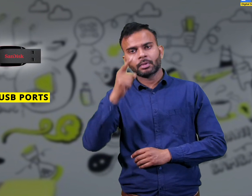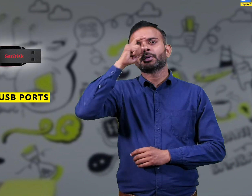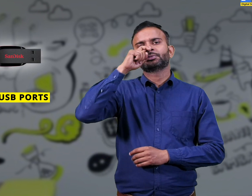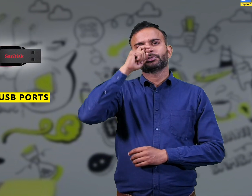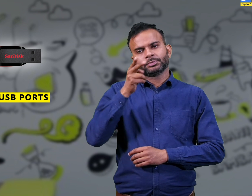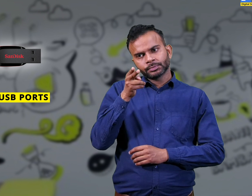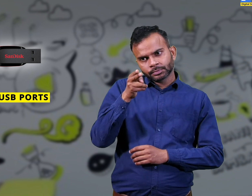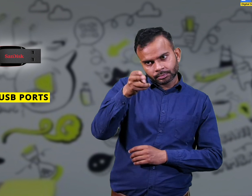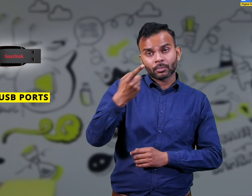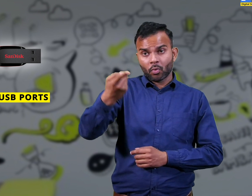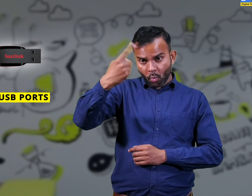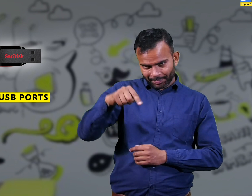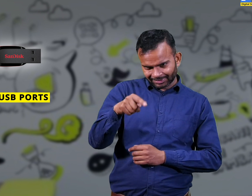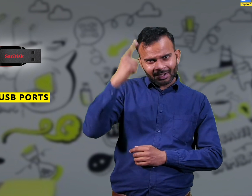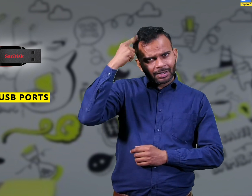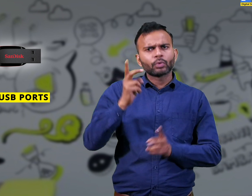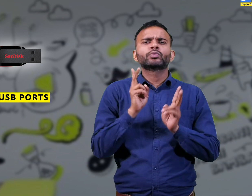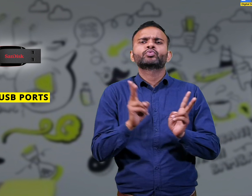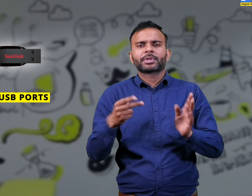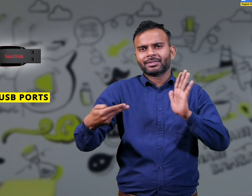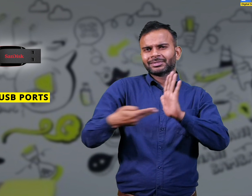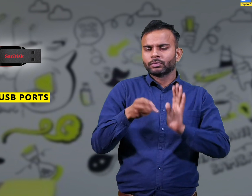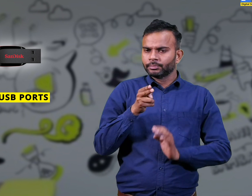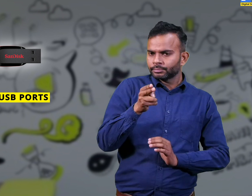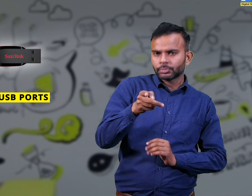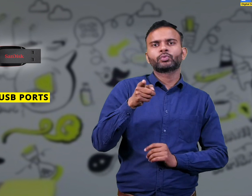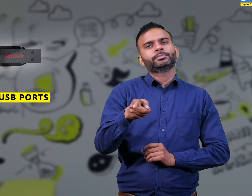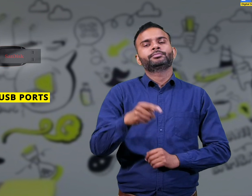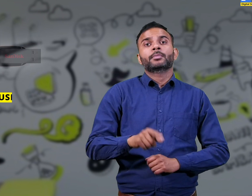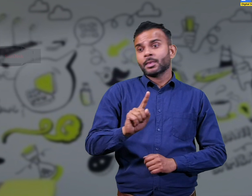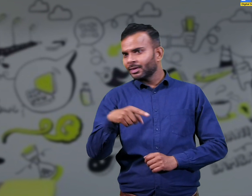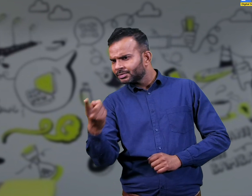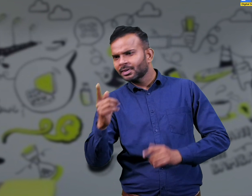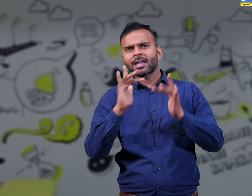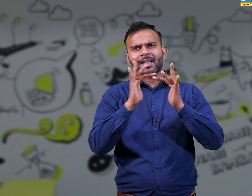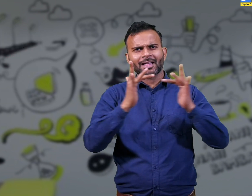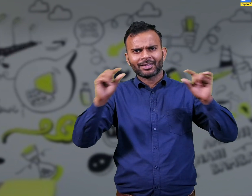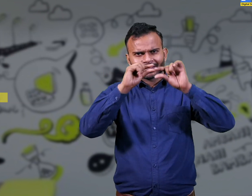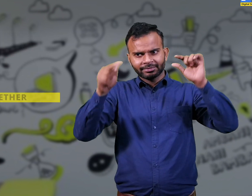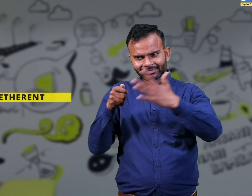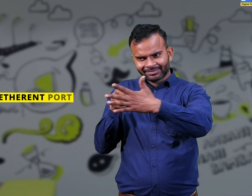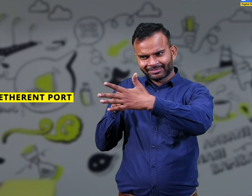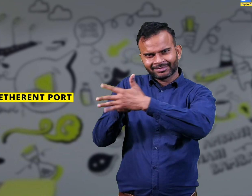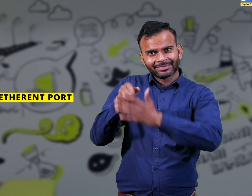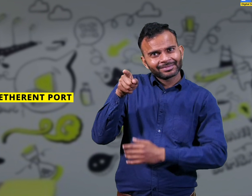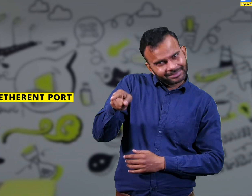faster data transfer while black USB ports are intended for average usage. Ethernet port.